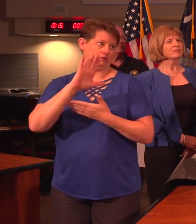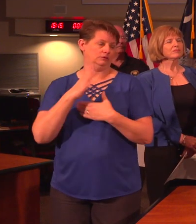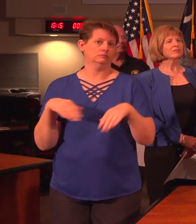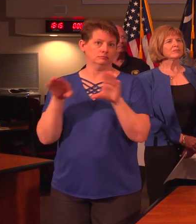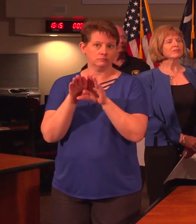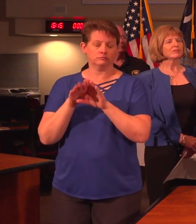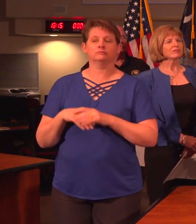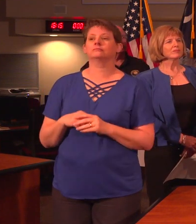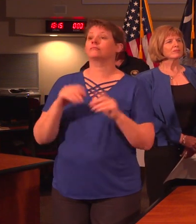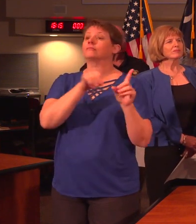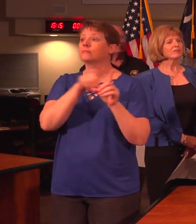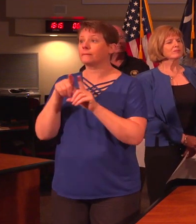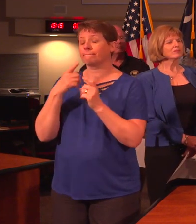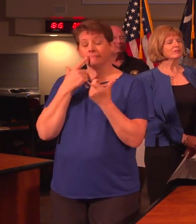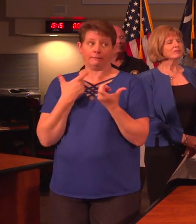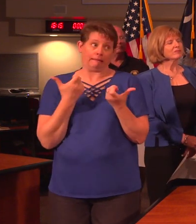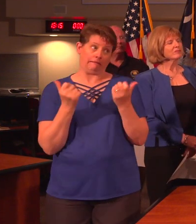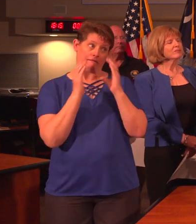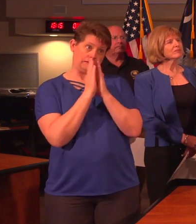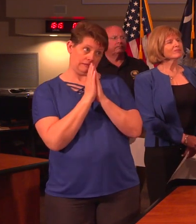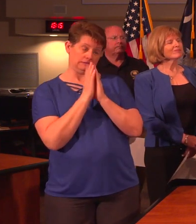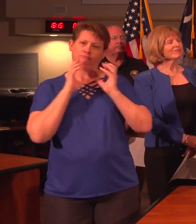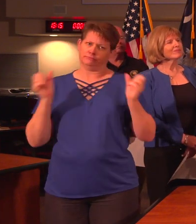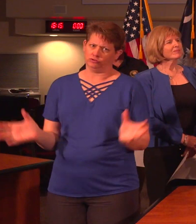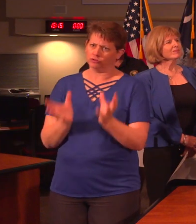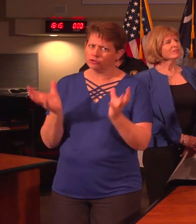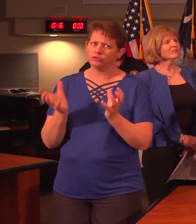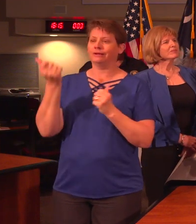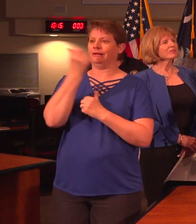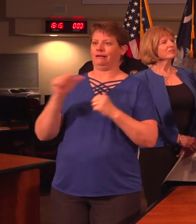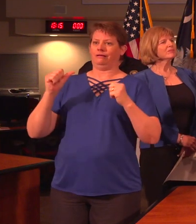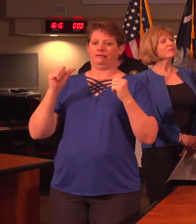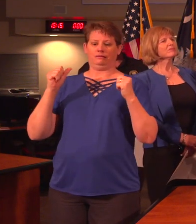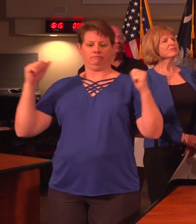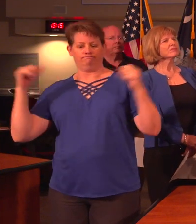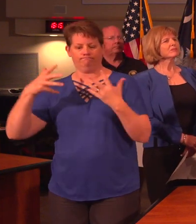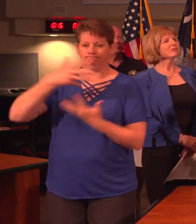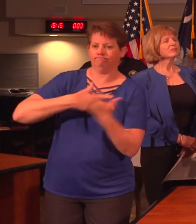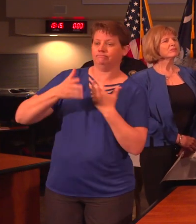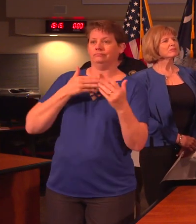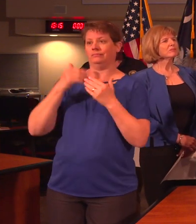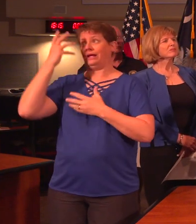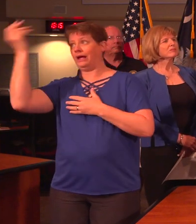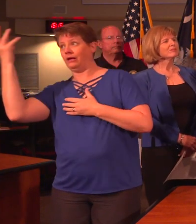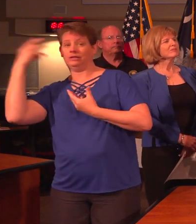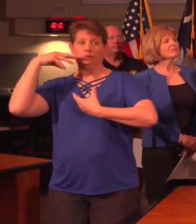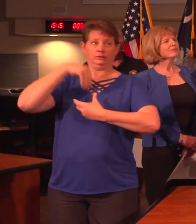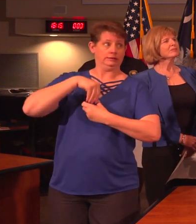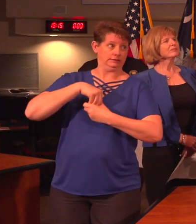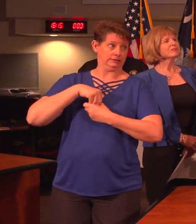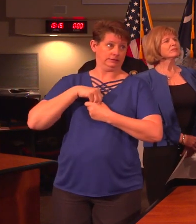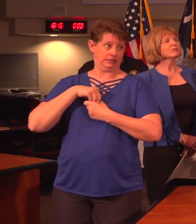Additionally, I ask and urge that public gatherings, both indoors and outdoors, be